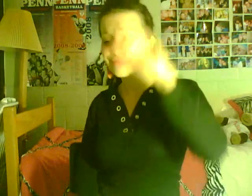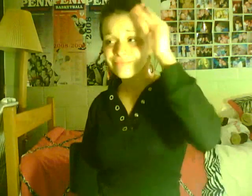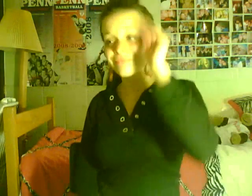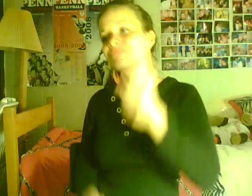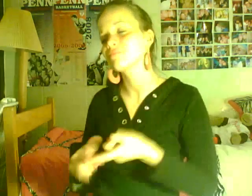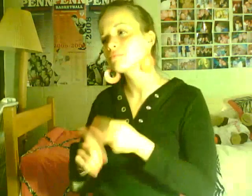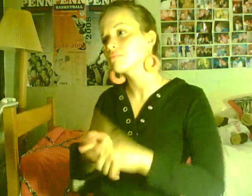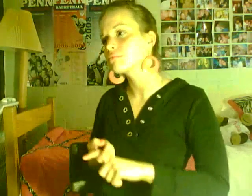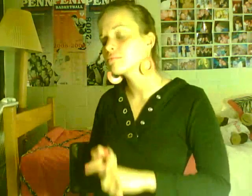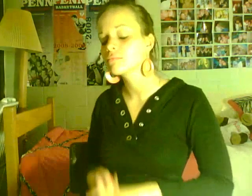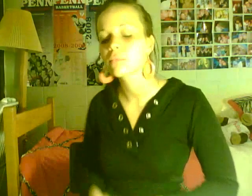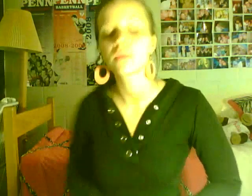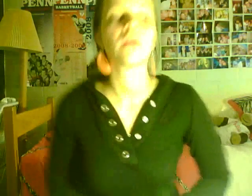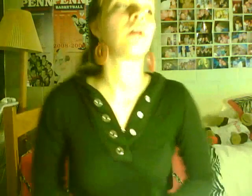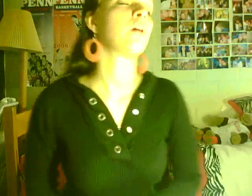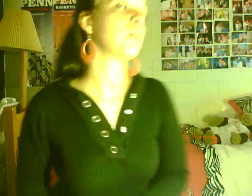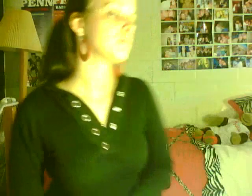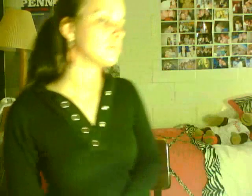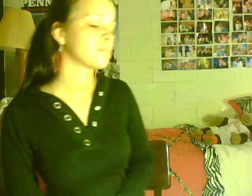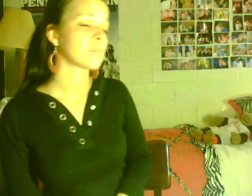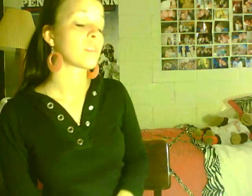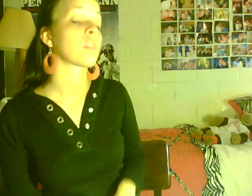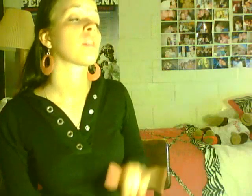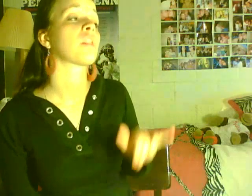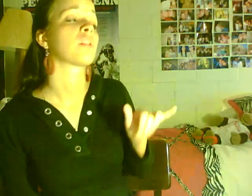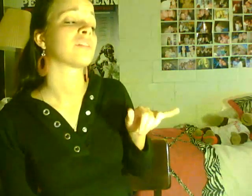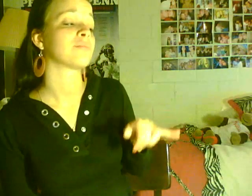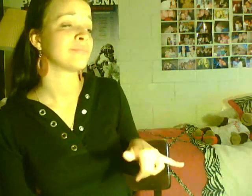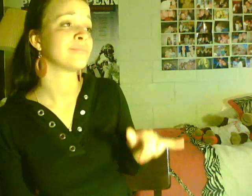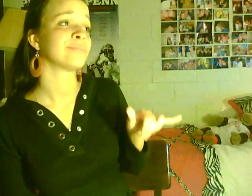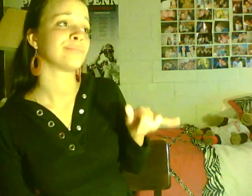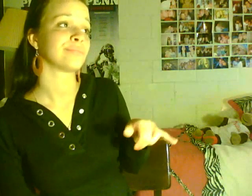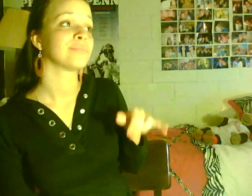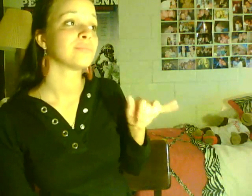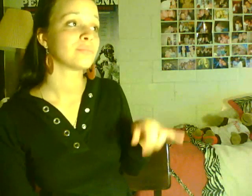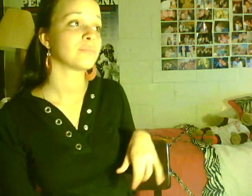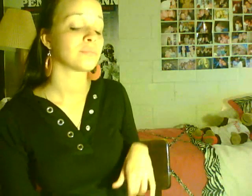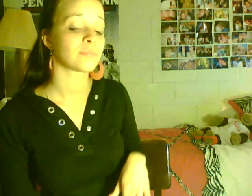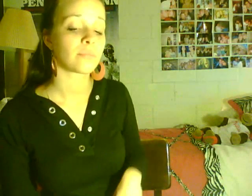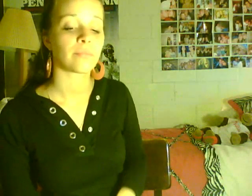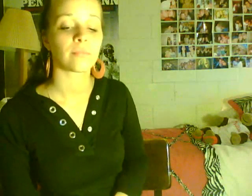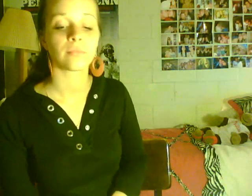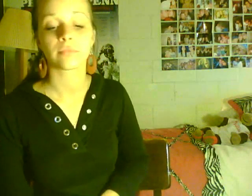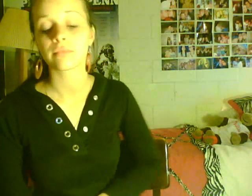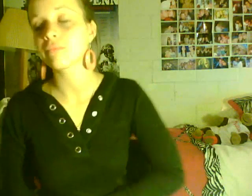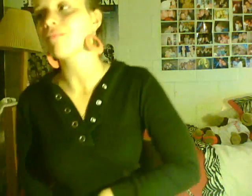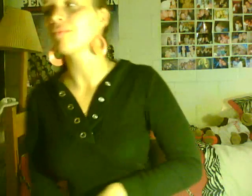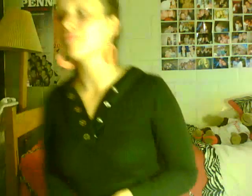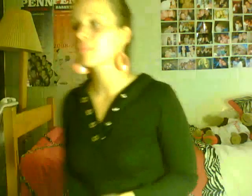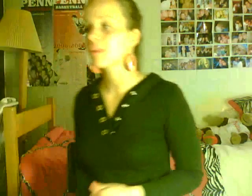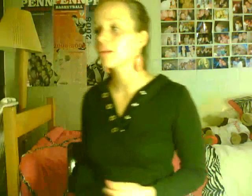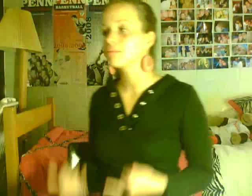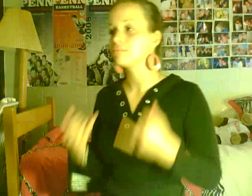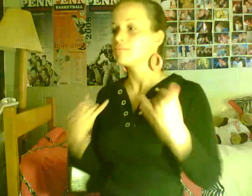I'm going to get out around the 2i drive. I'm gonna get out to the 5-8-1